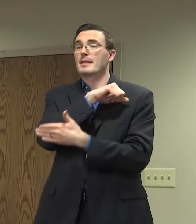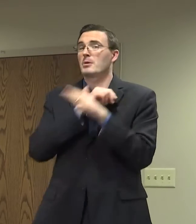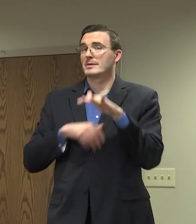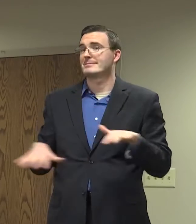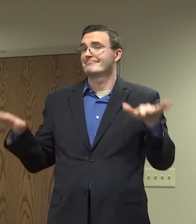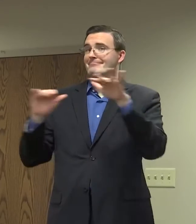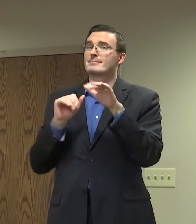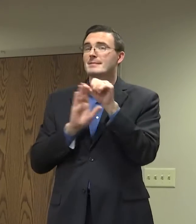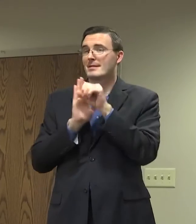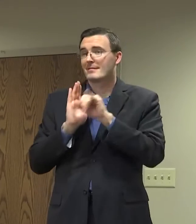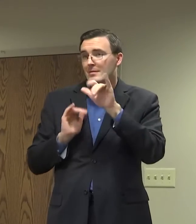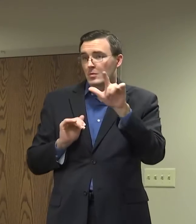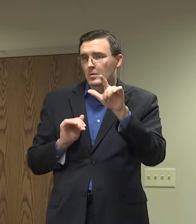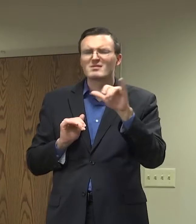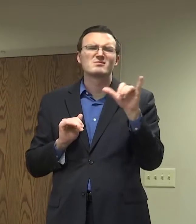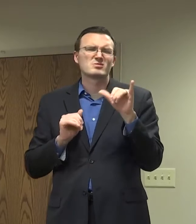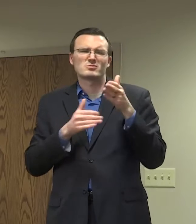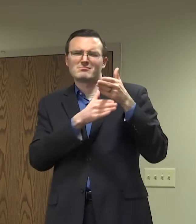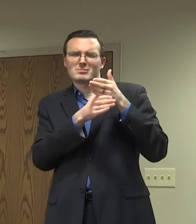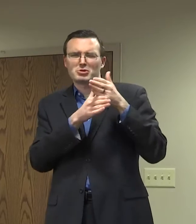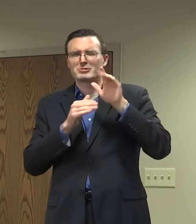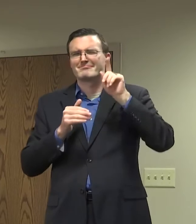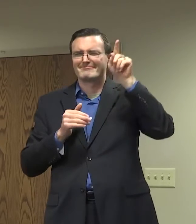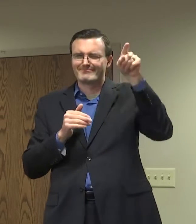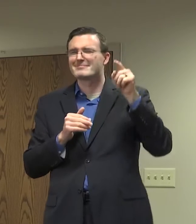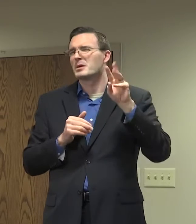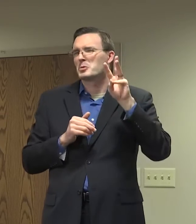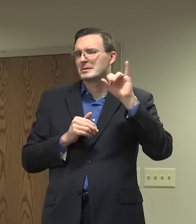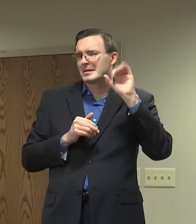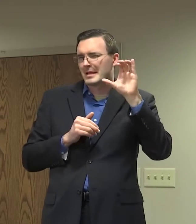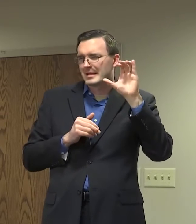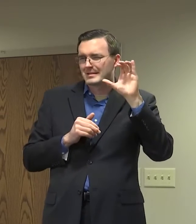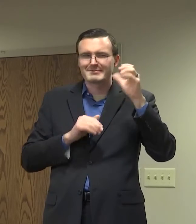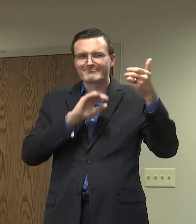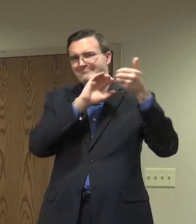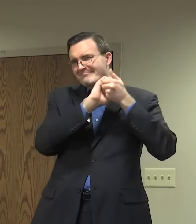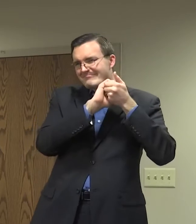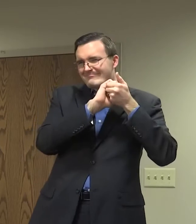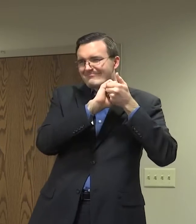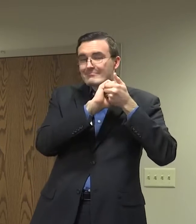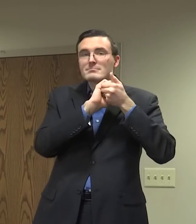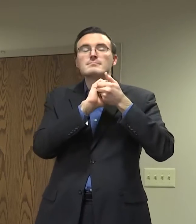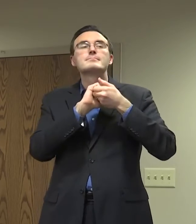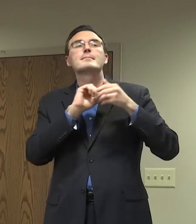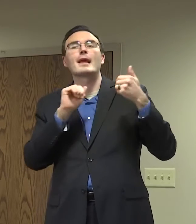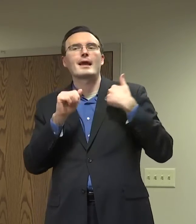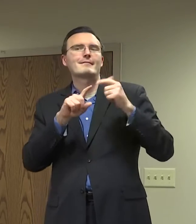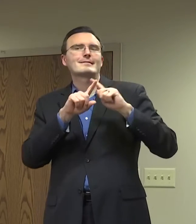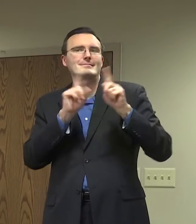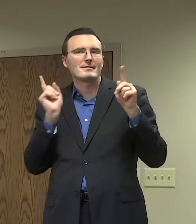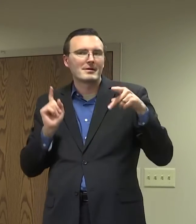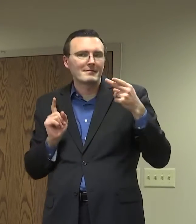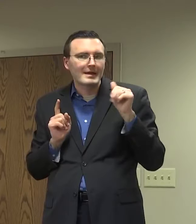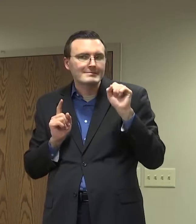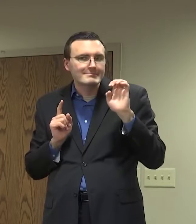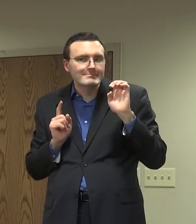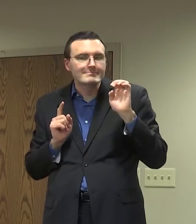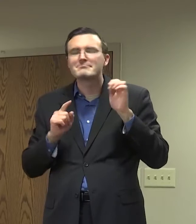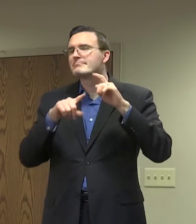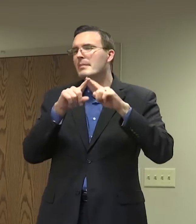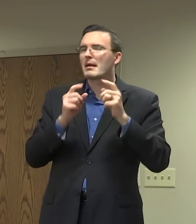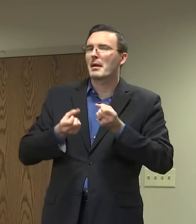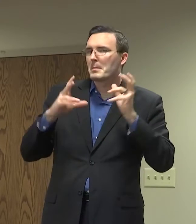and even our partnering counties in the state of Wisconsin are different phases based on their populations. Larger